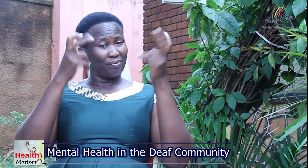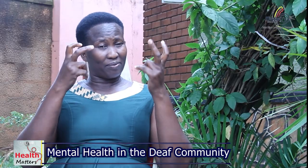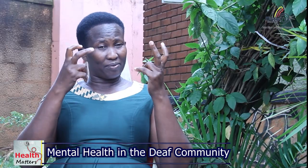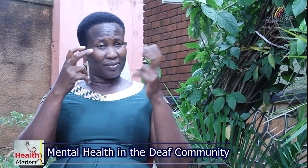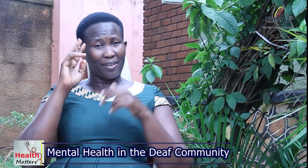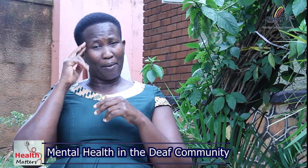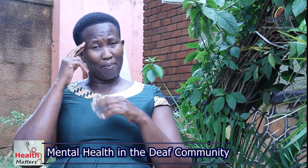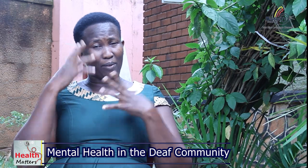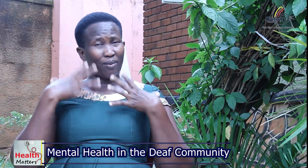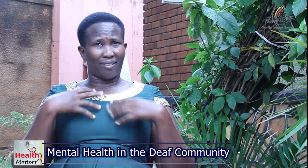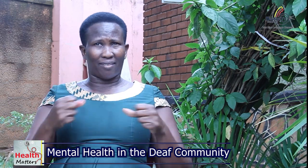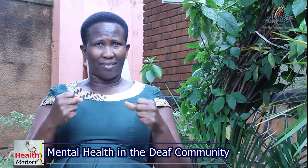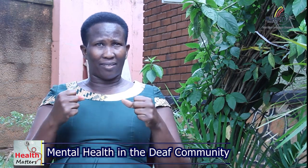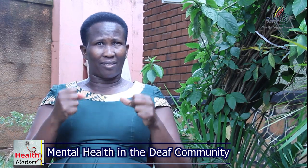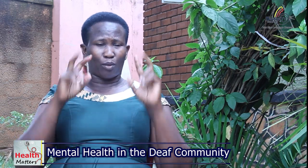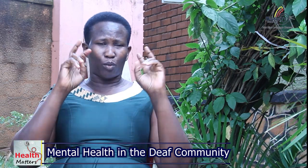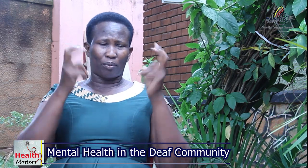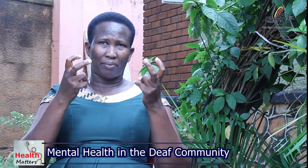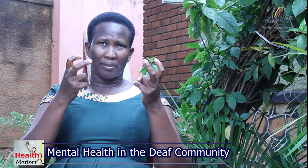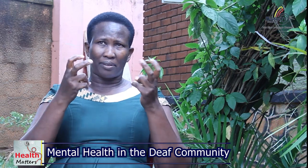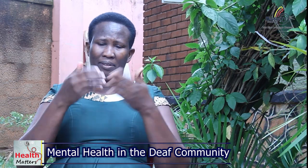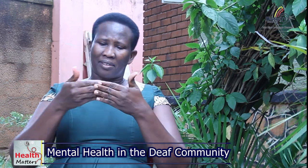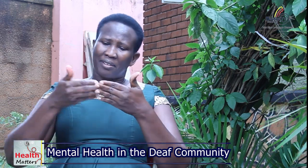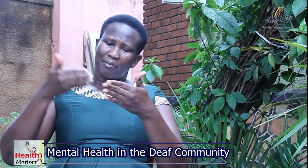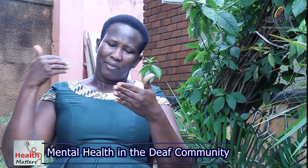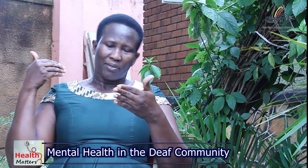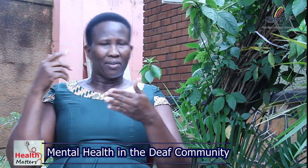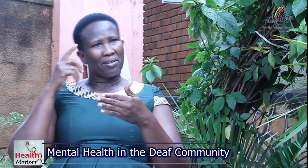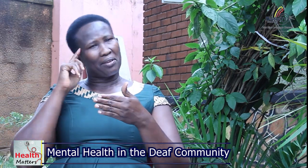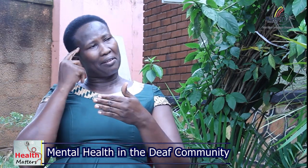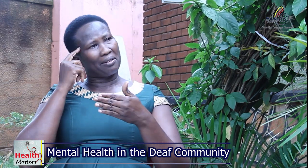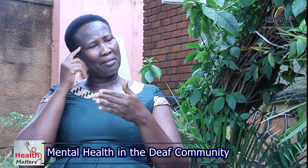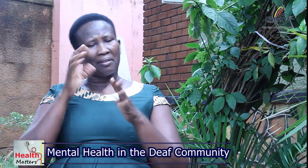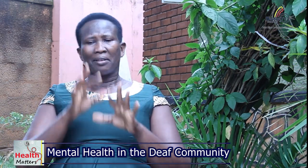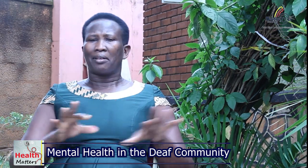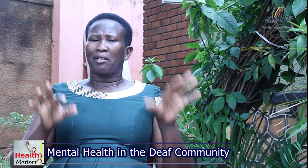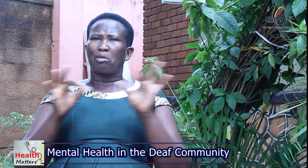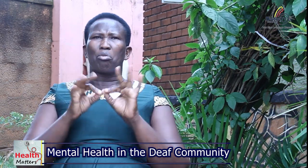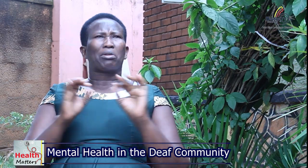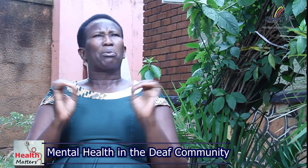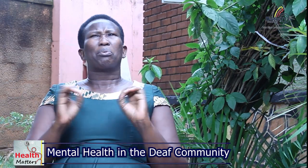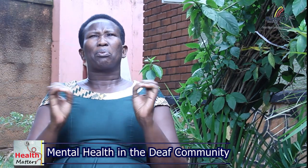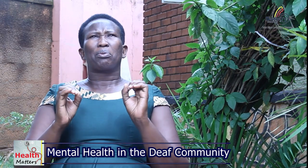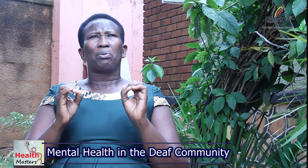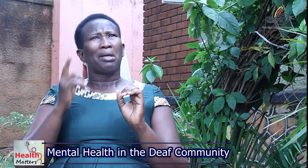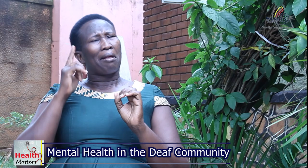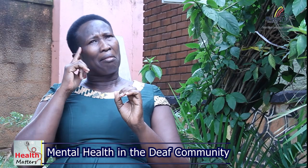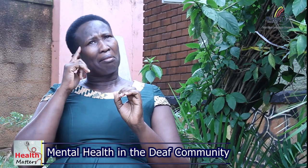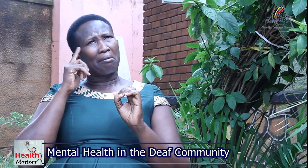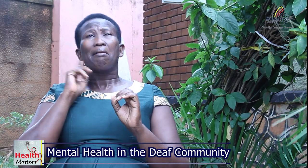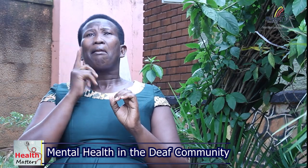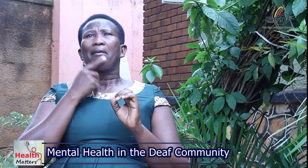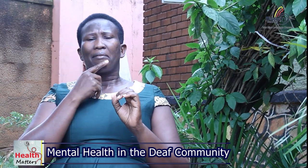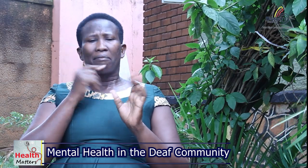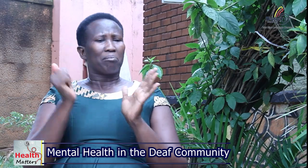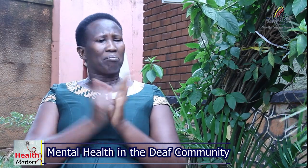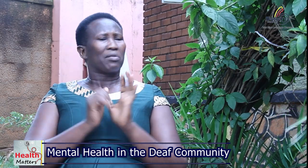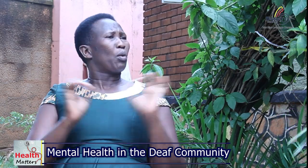think surely the that this two weeks saying mental health it has been a long term thing thinking that is not very